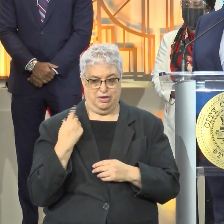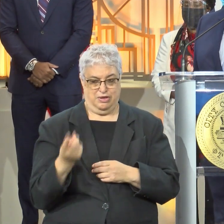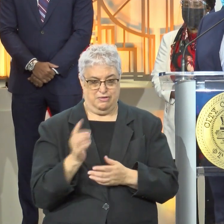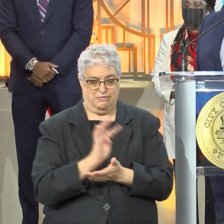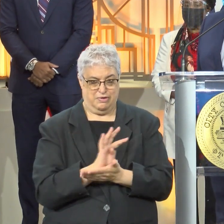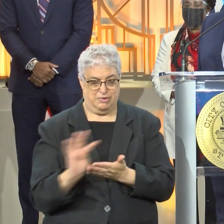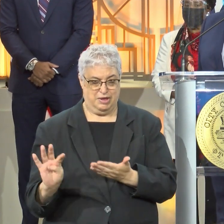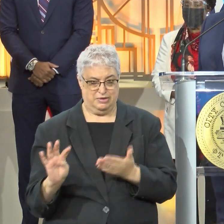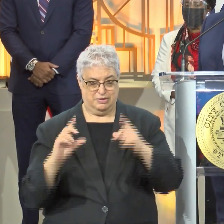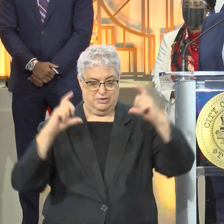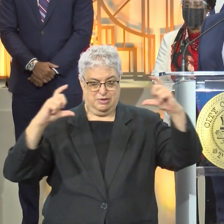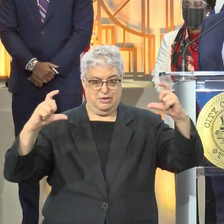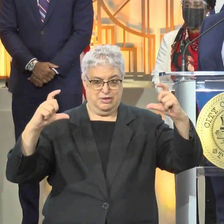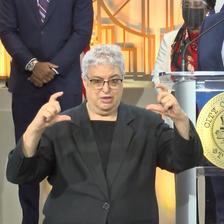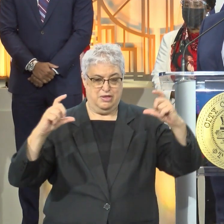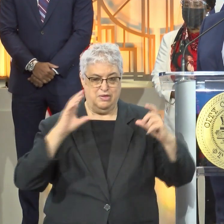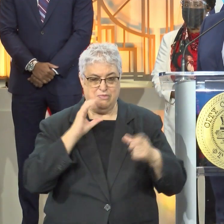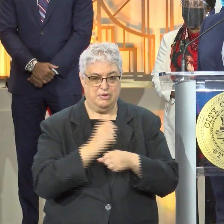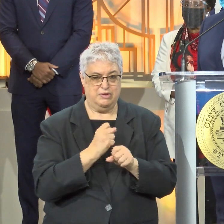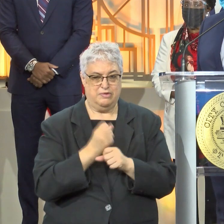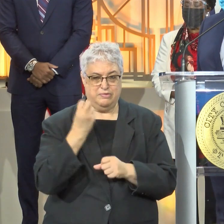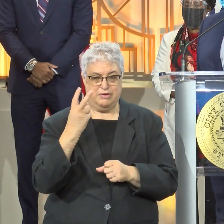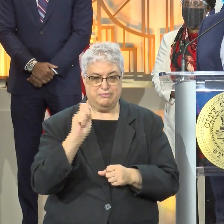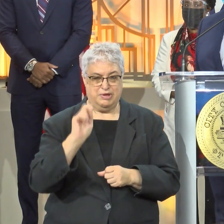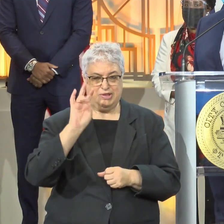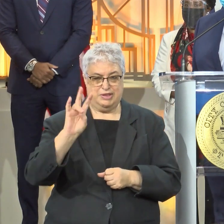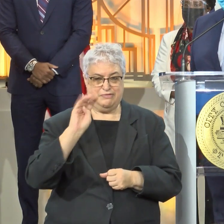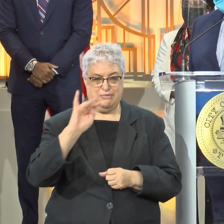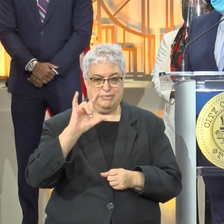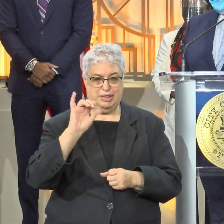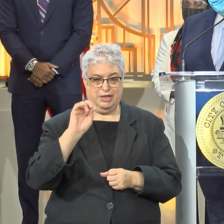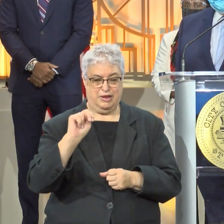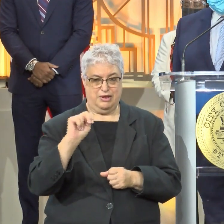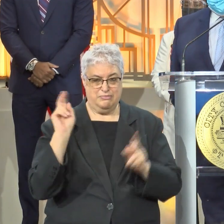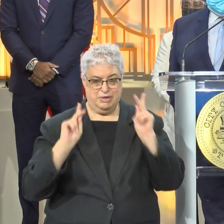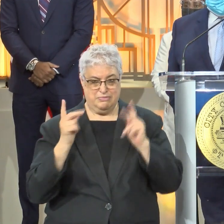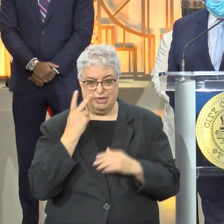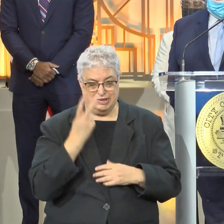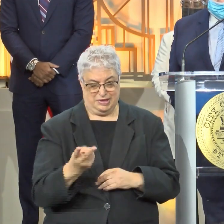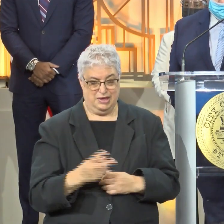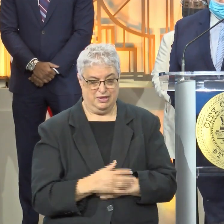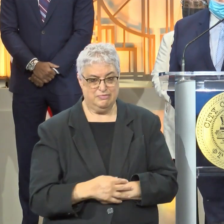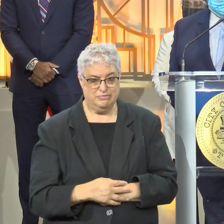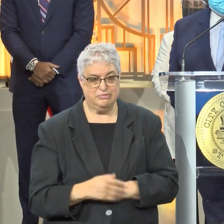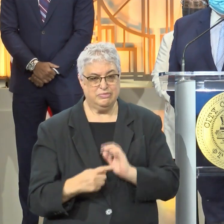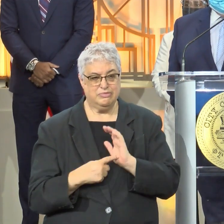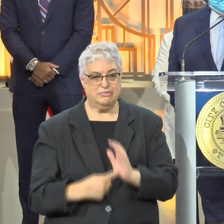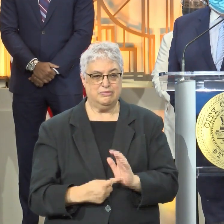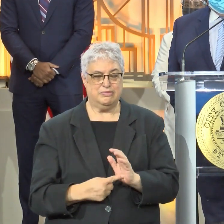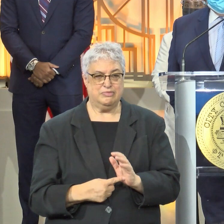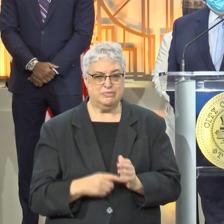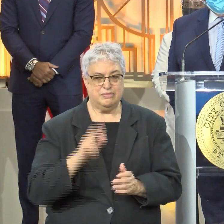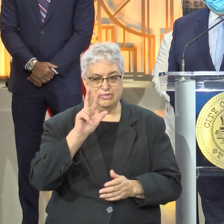or more that these are going to be up, it'll create 12.7 million market impressions. So it represents about a